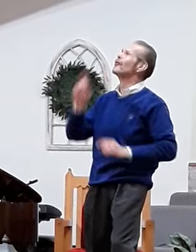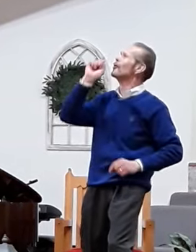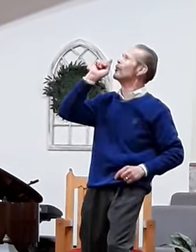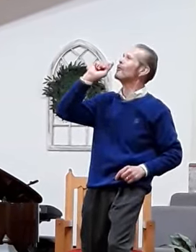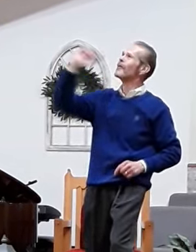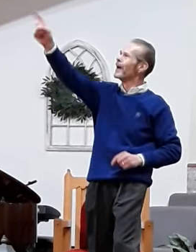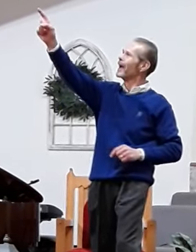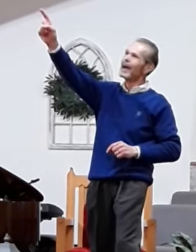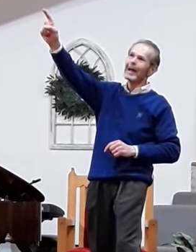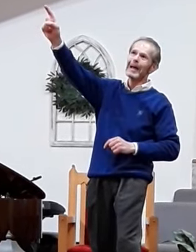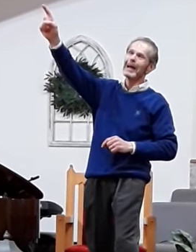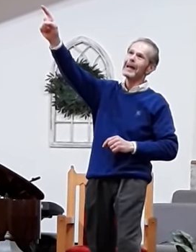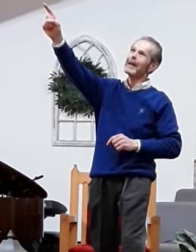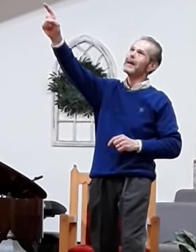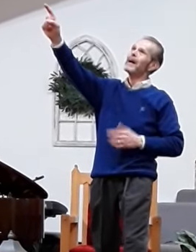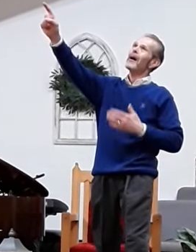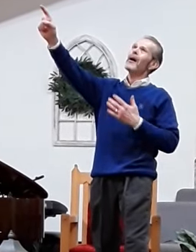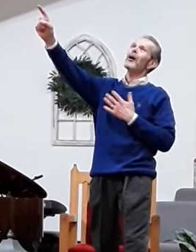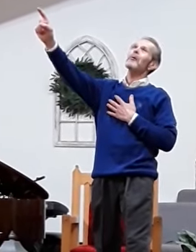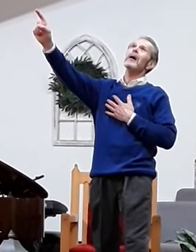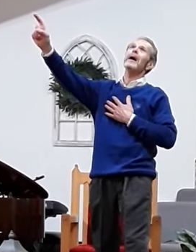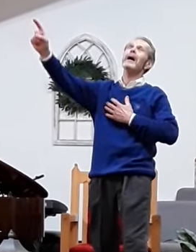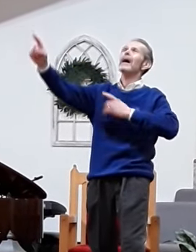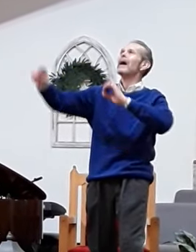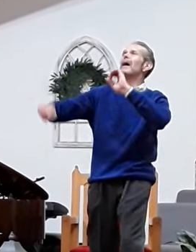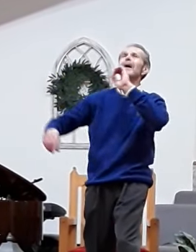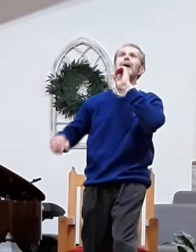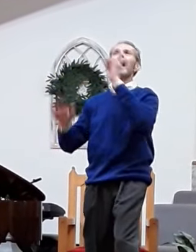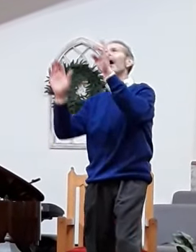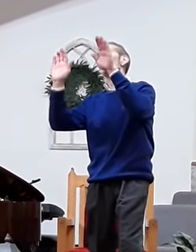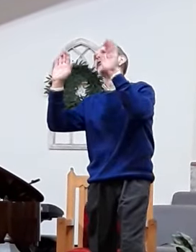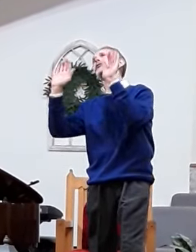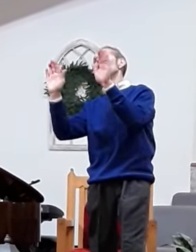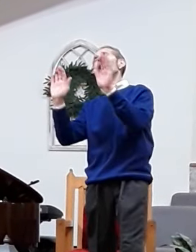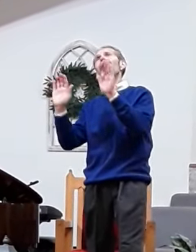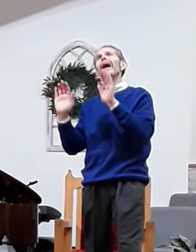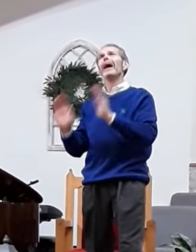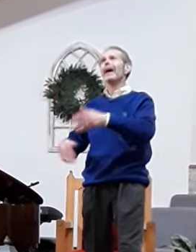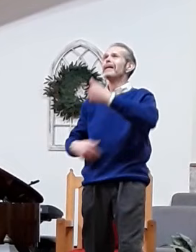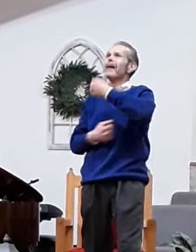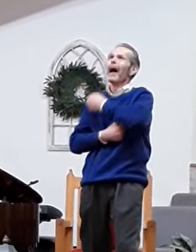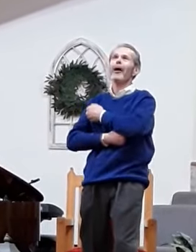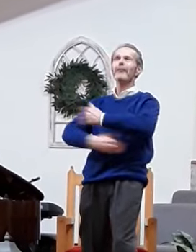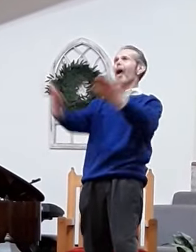to how Then how great Thou